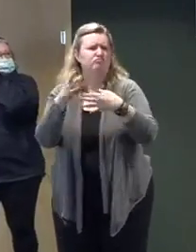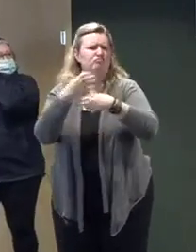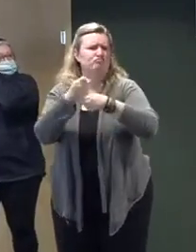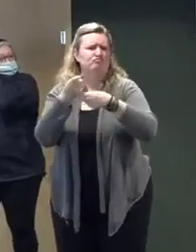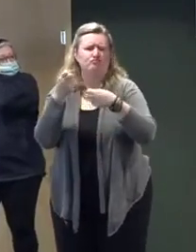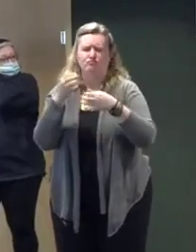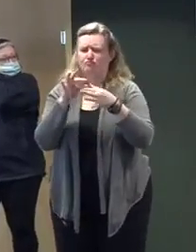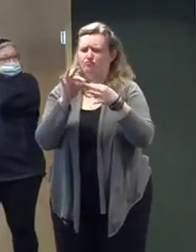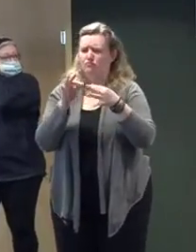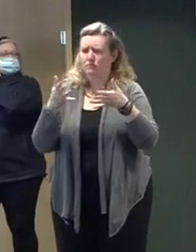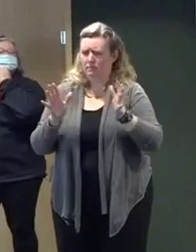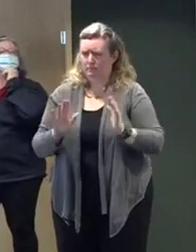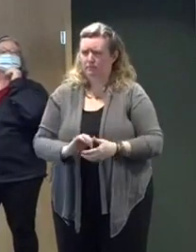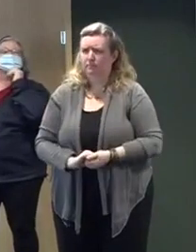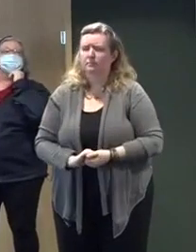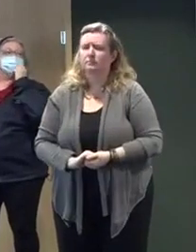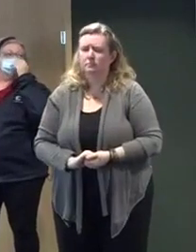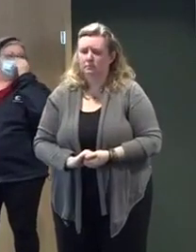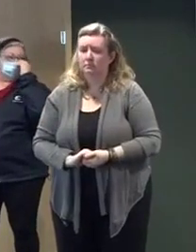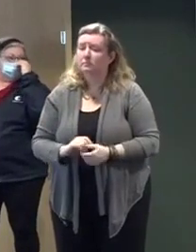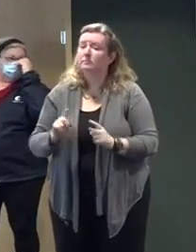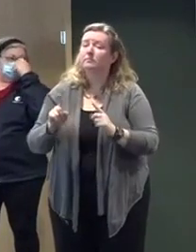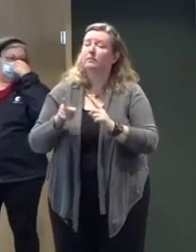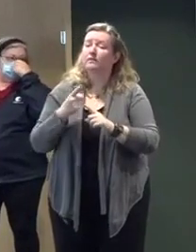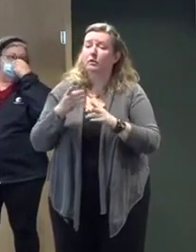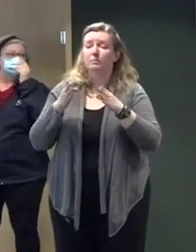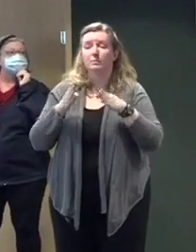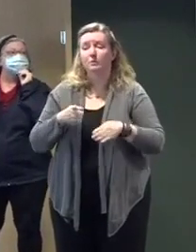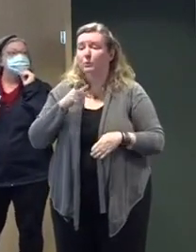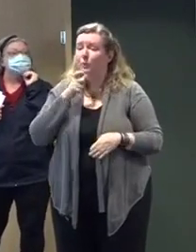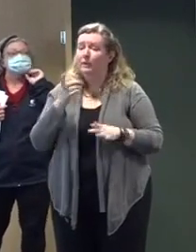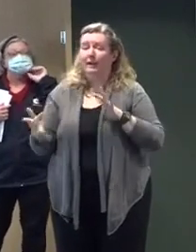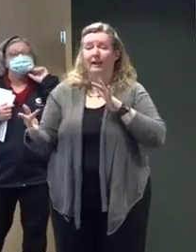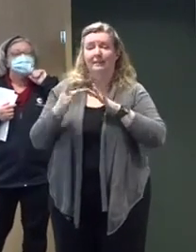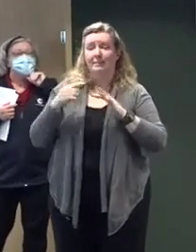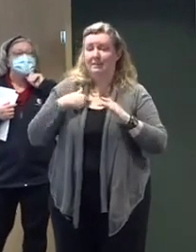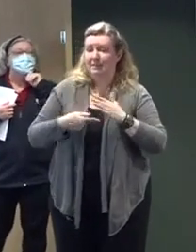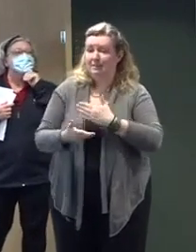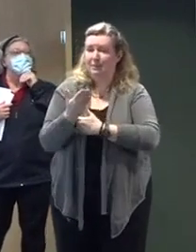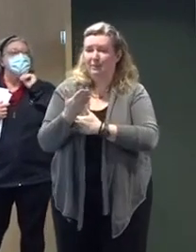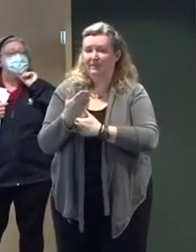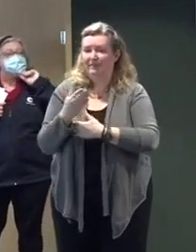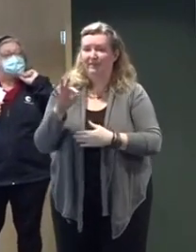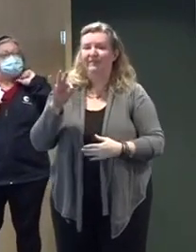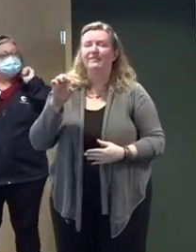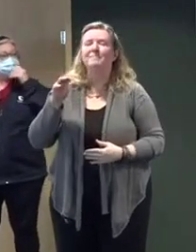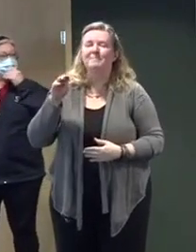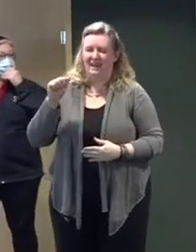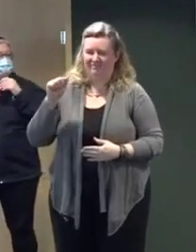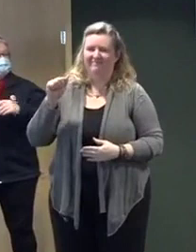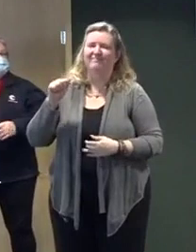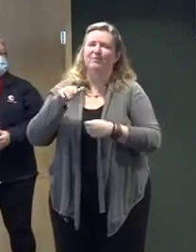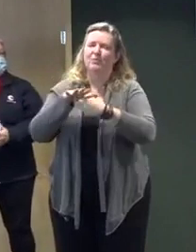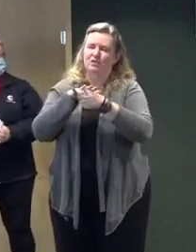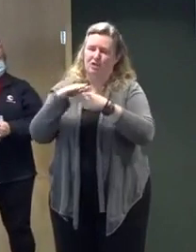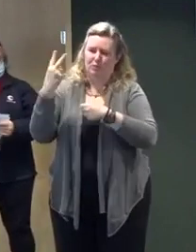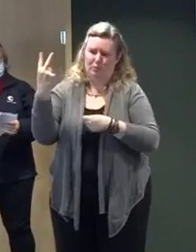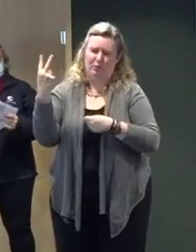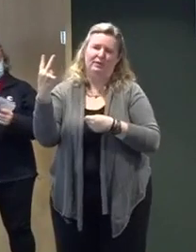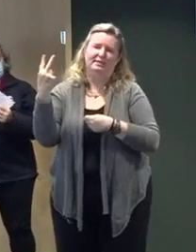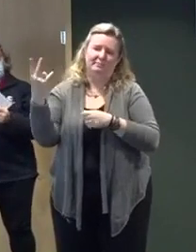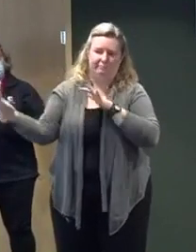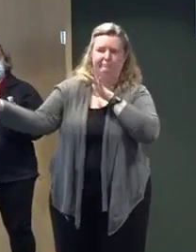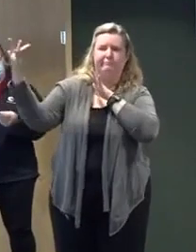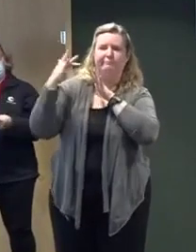first person I heard from this morning was the FEMA Region 2 Administrator, Chad Gorman. As always, that partnership